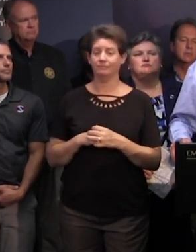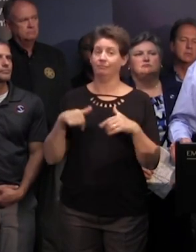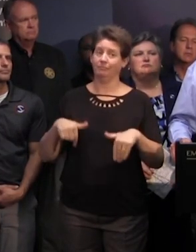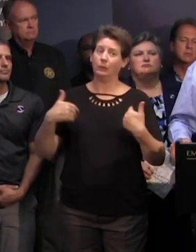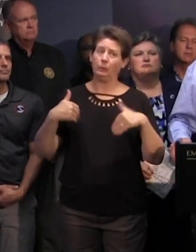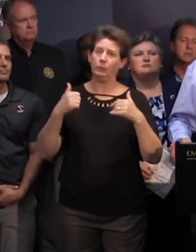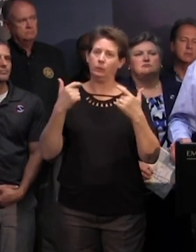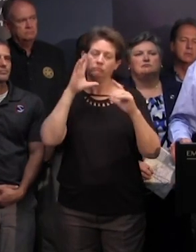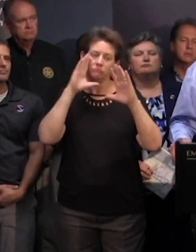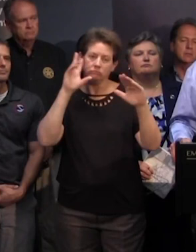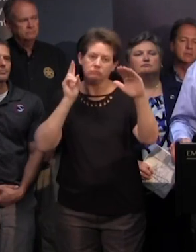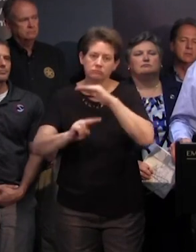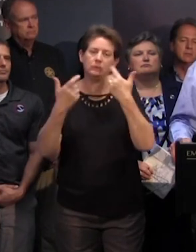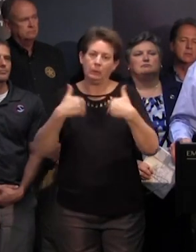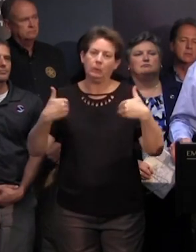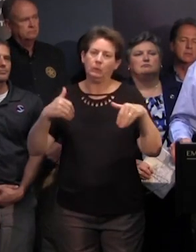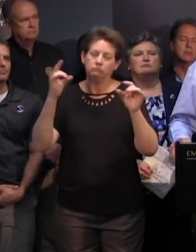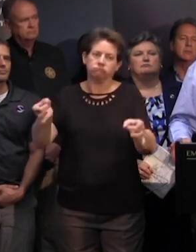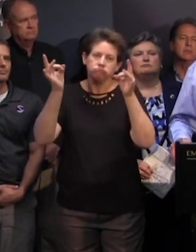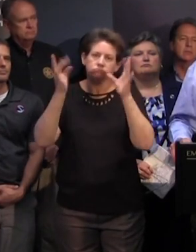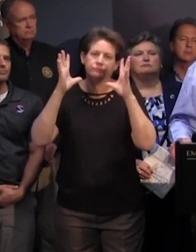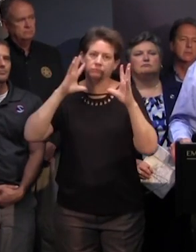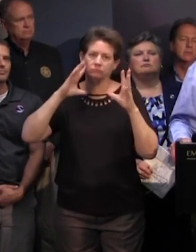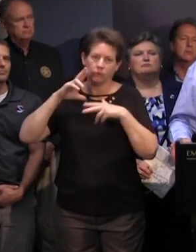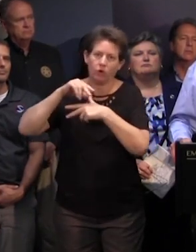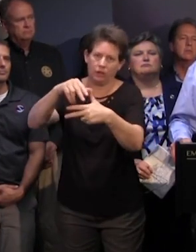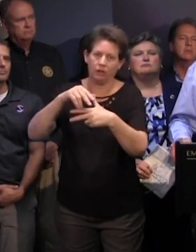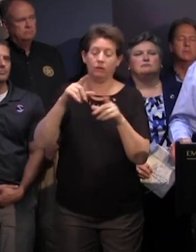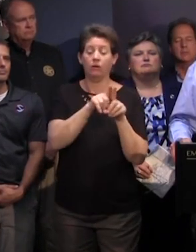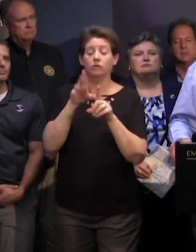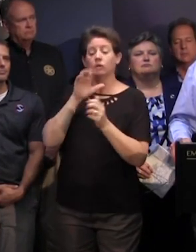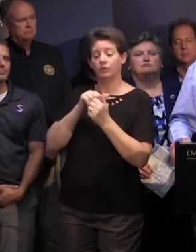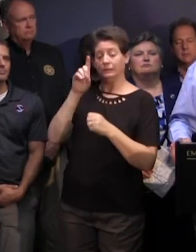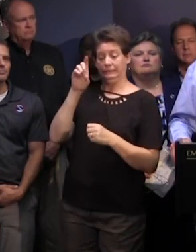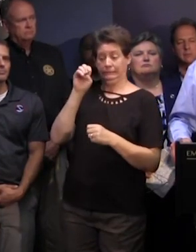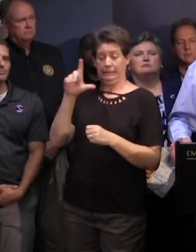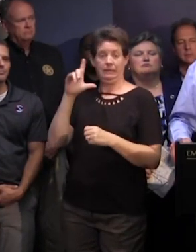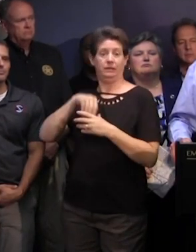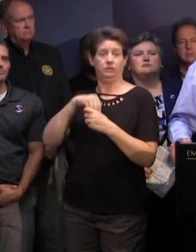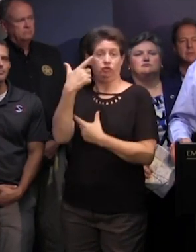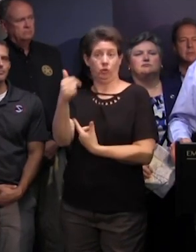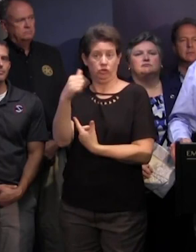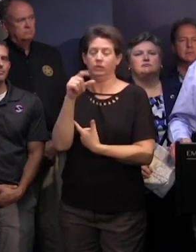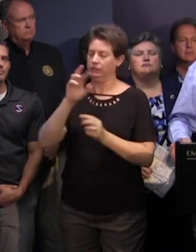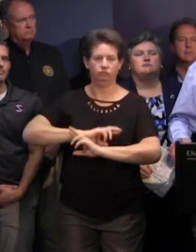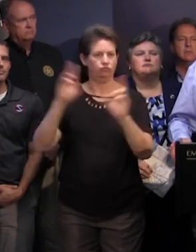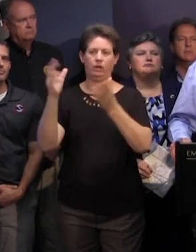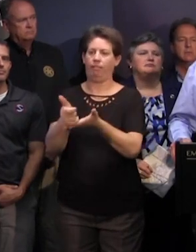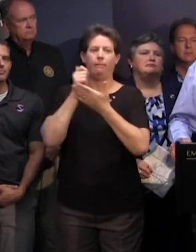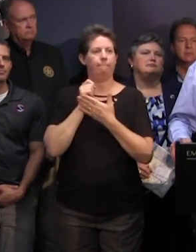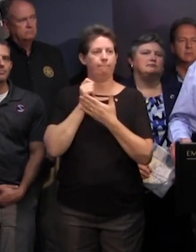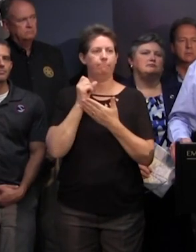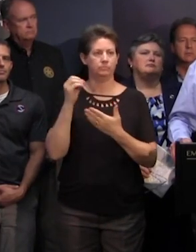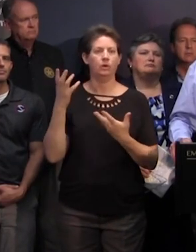this is a big storm i also spoke to governor governor deal in nathan deal in georgia and he's ready to help us as